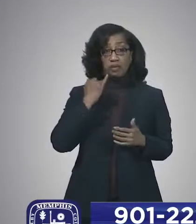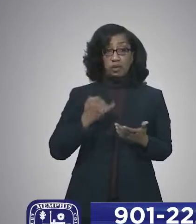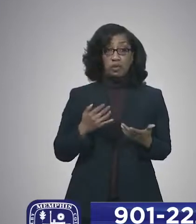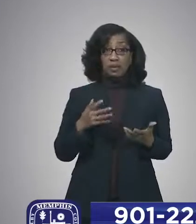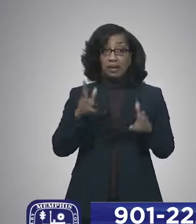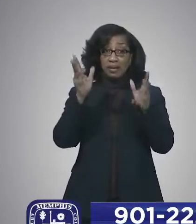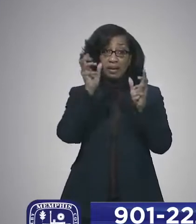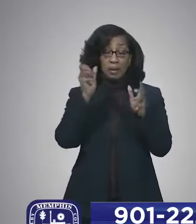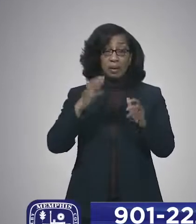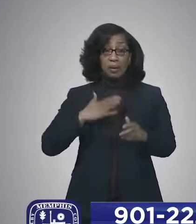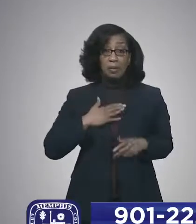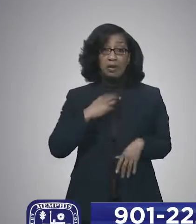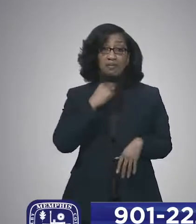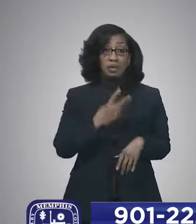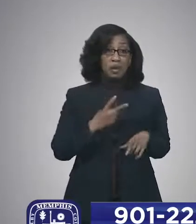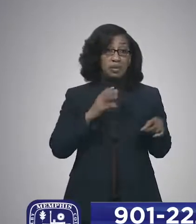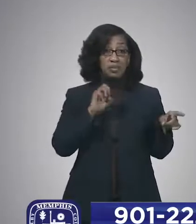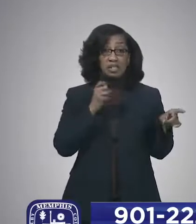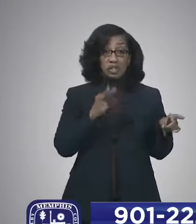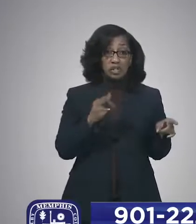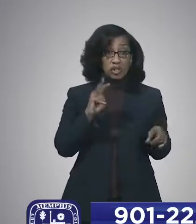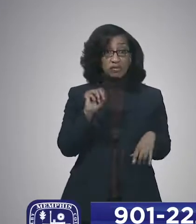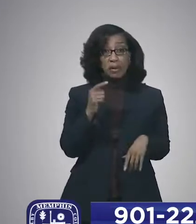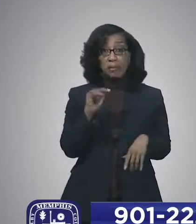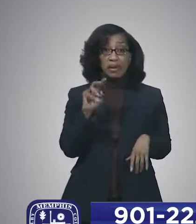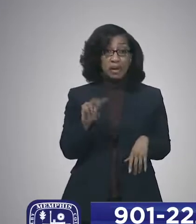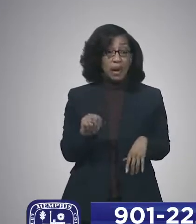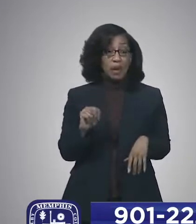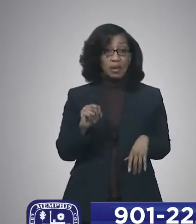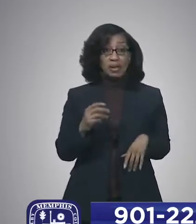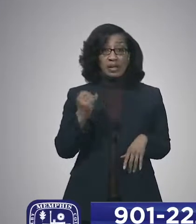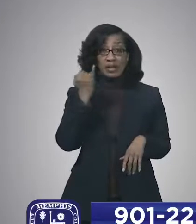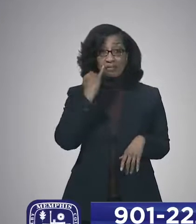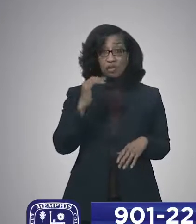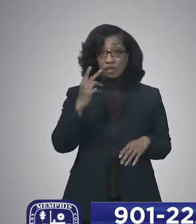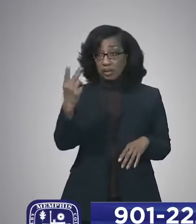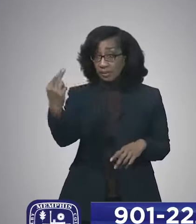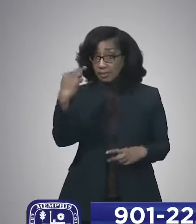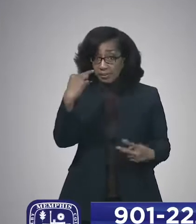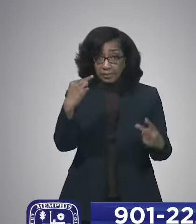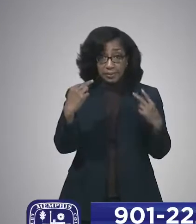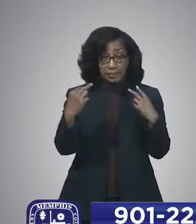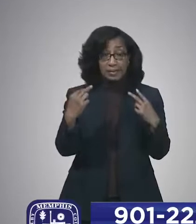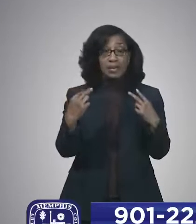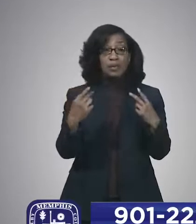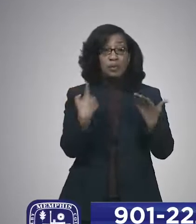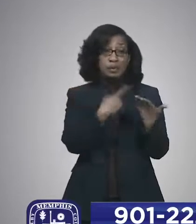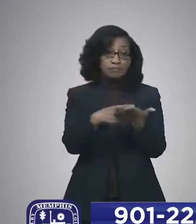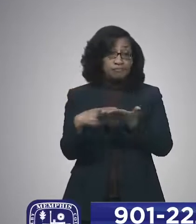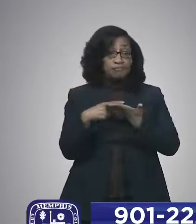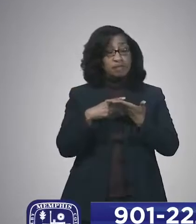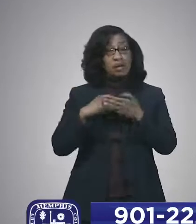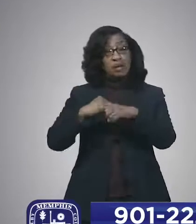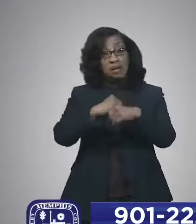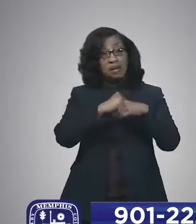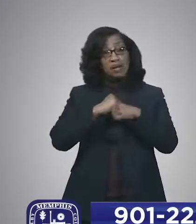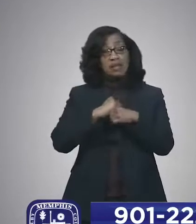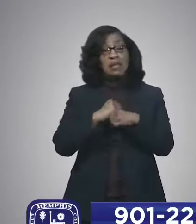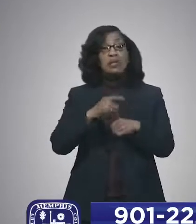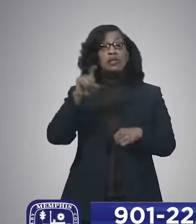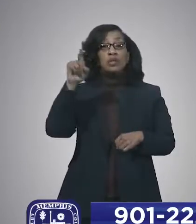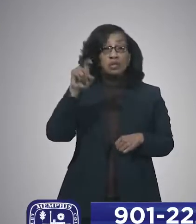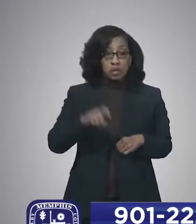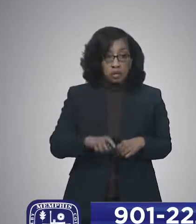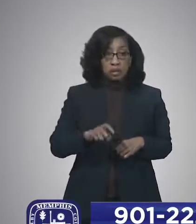my voice, Chief McGowan's voice, and anybody else in this public health space who has been talking about how to protect yourself should